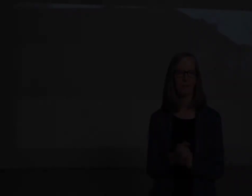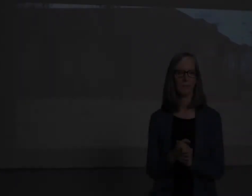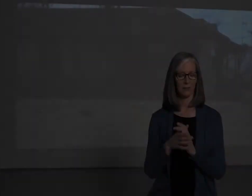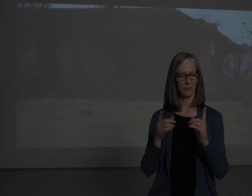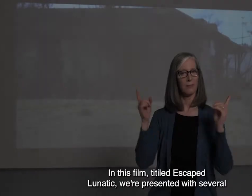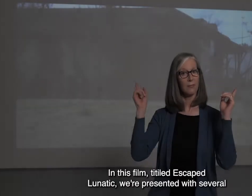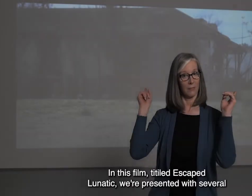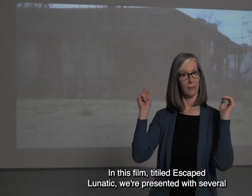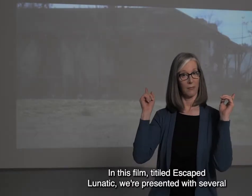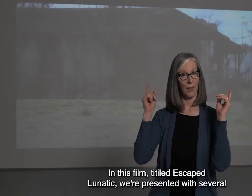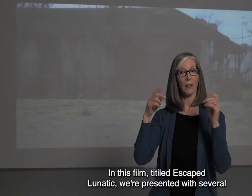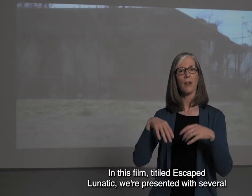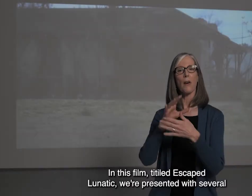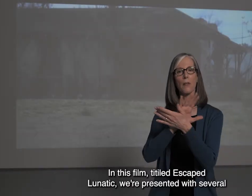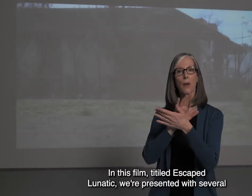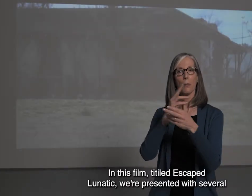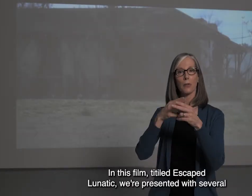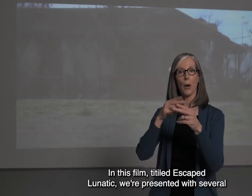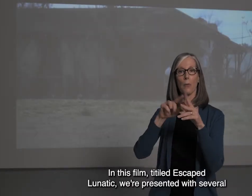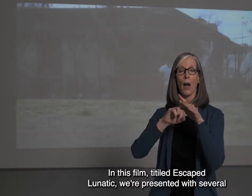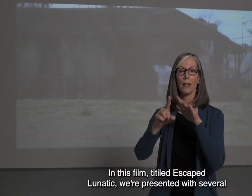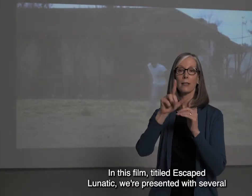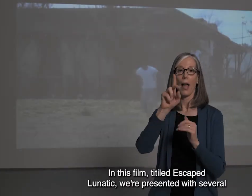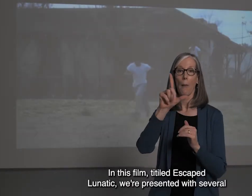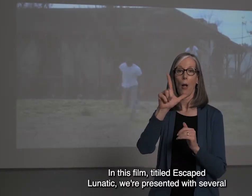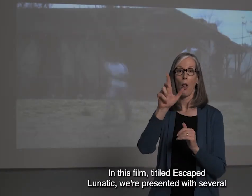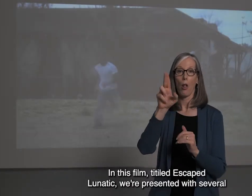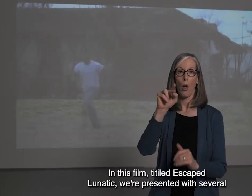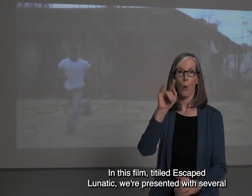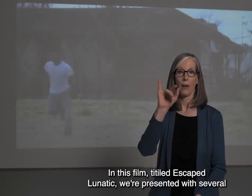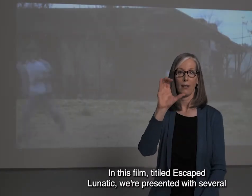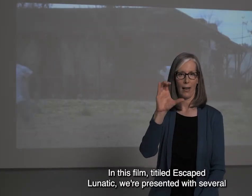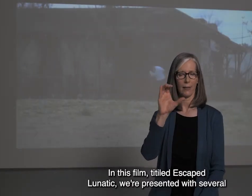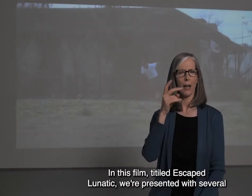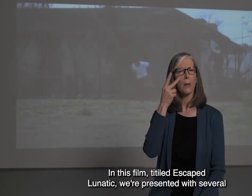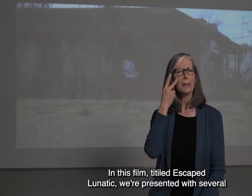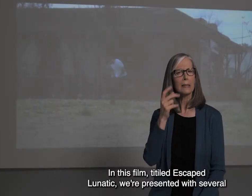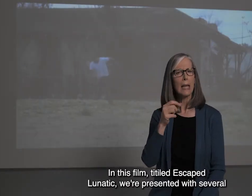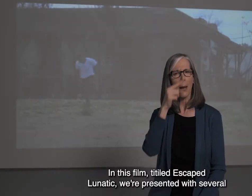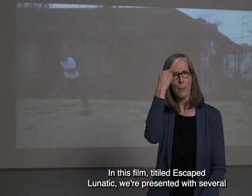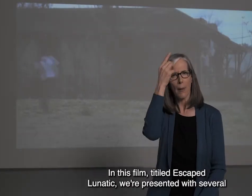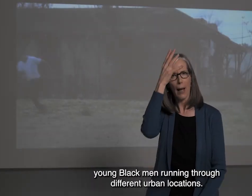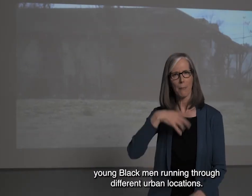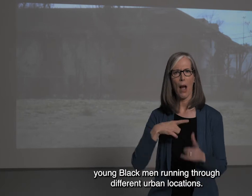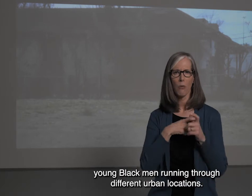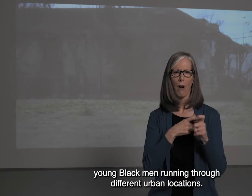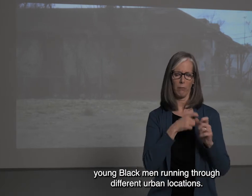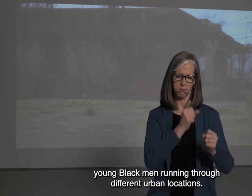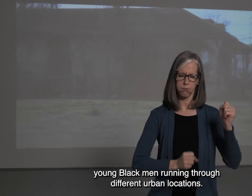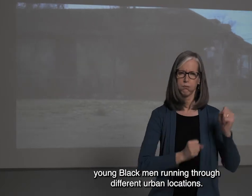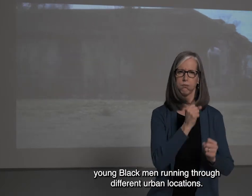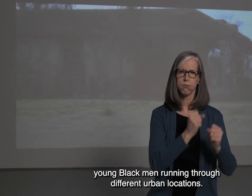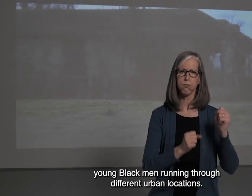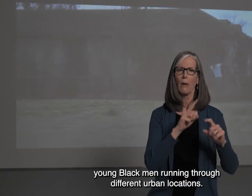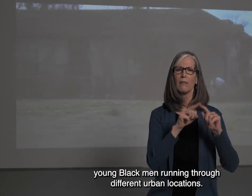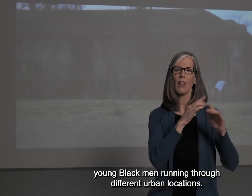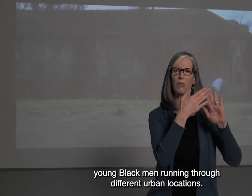In this film, titled Escape Lunatic, we're presented with several young black men running through different urban